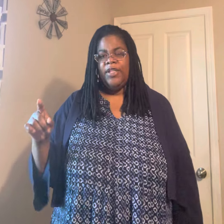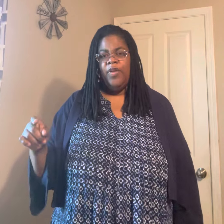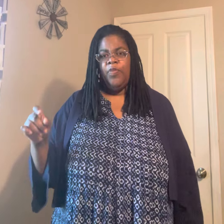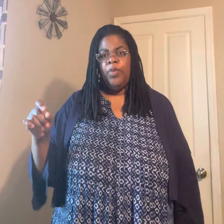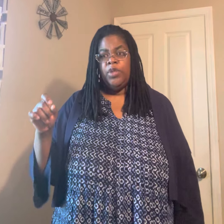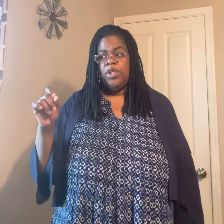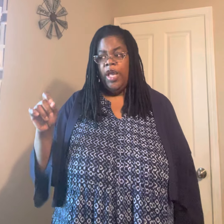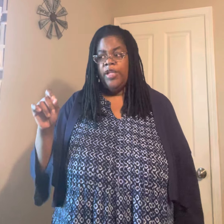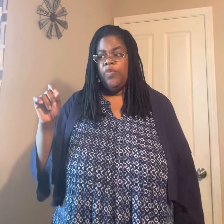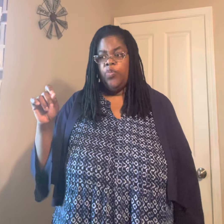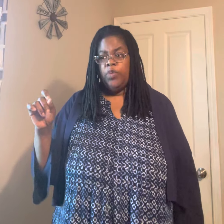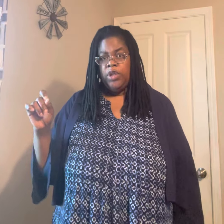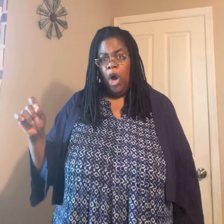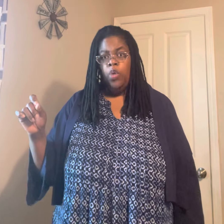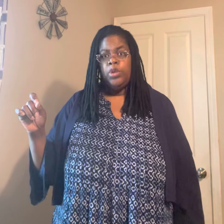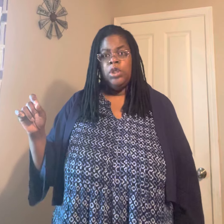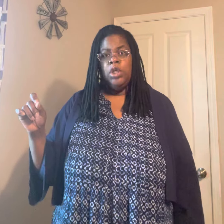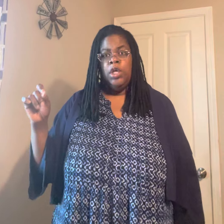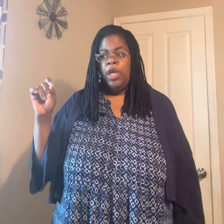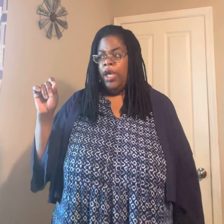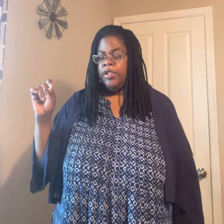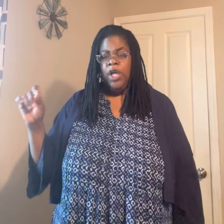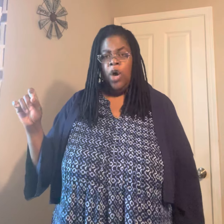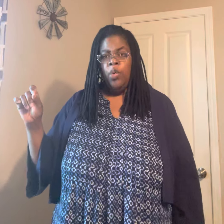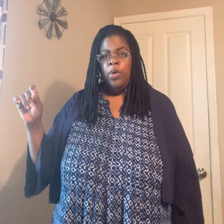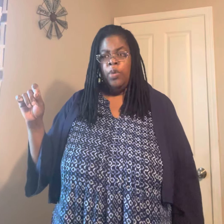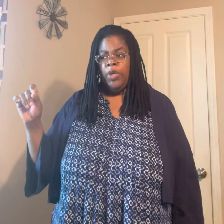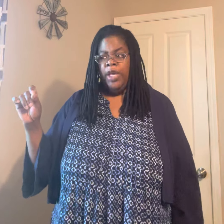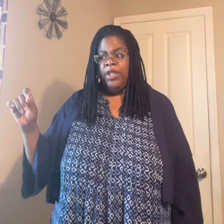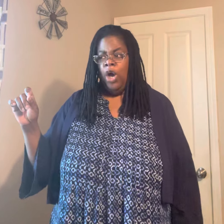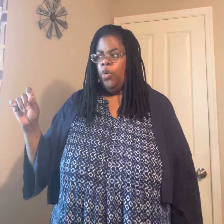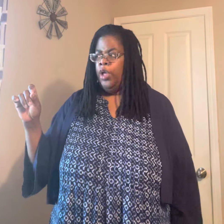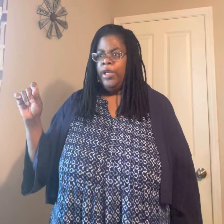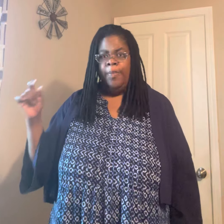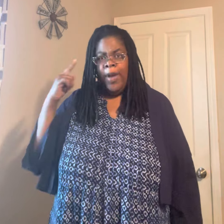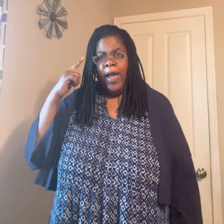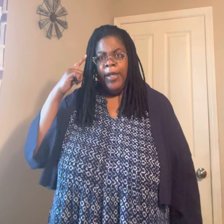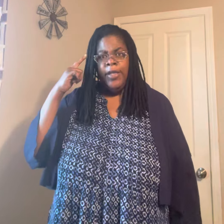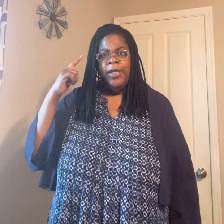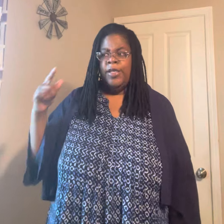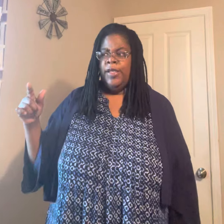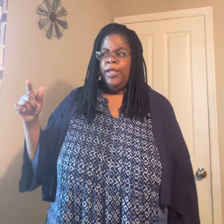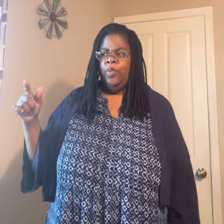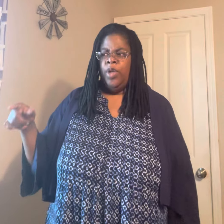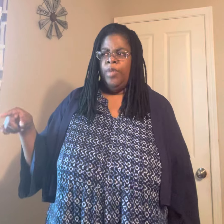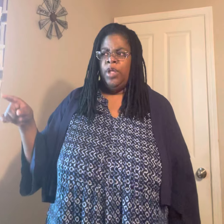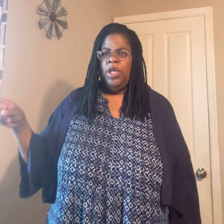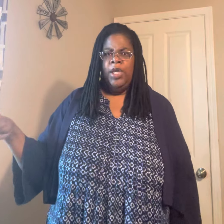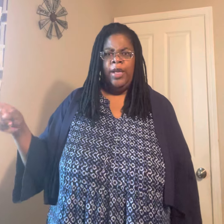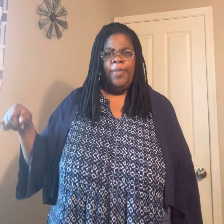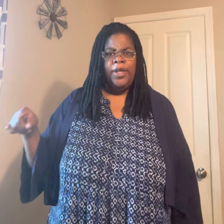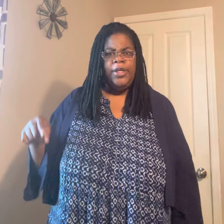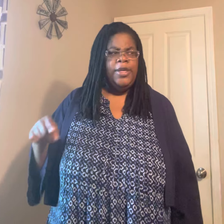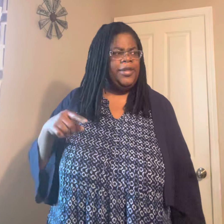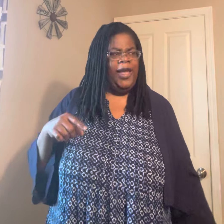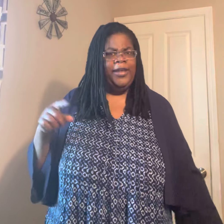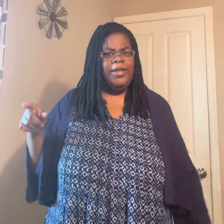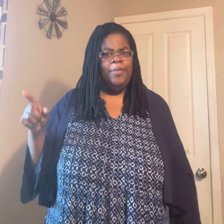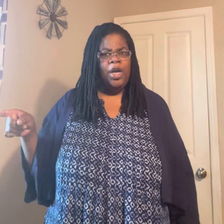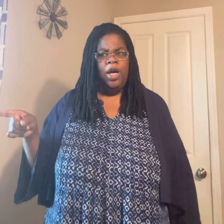today's thought. And so when they thought in their mind, wait a minute, he got a better deal than I did because